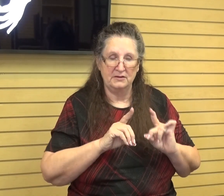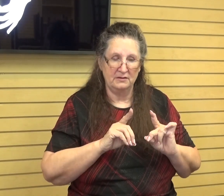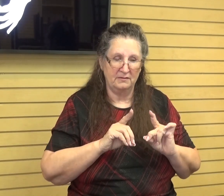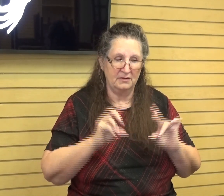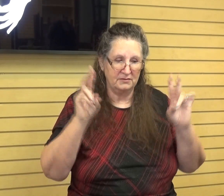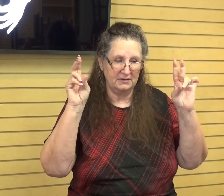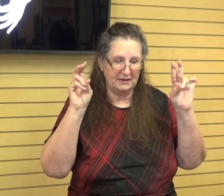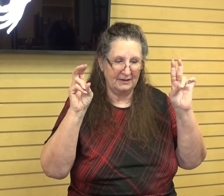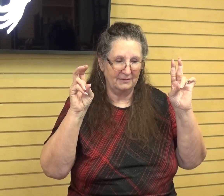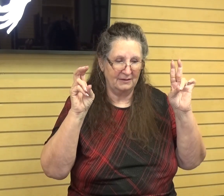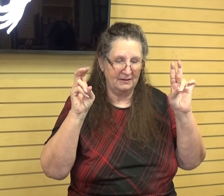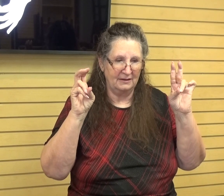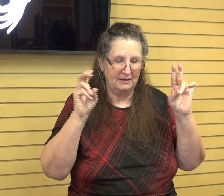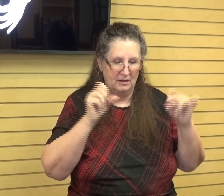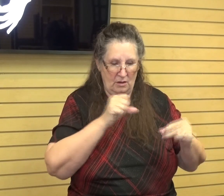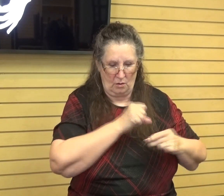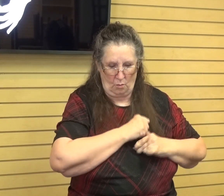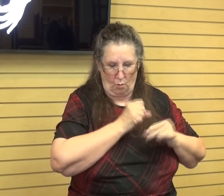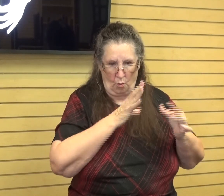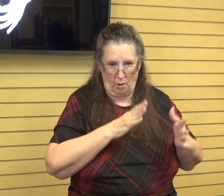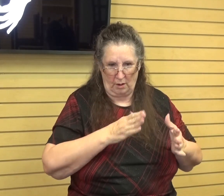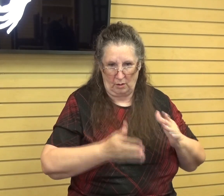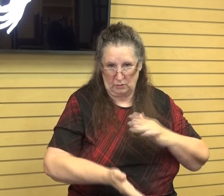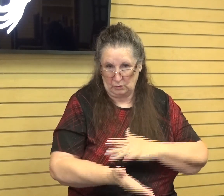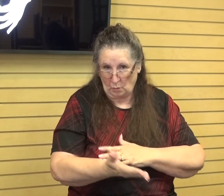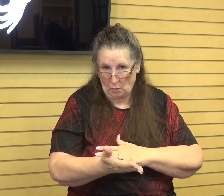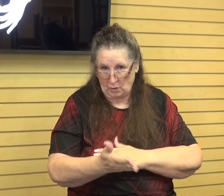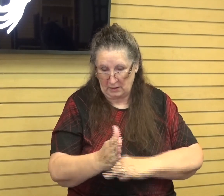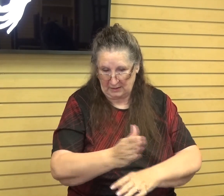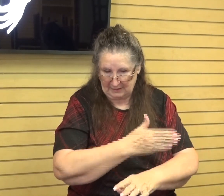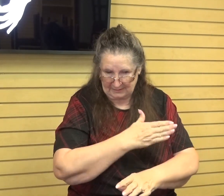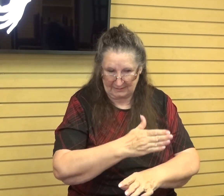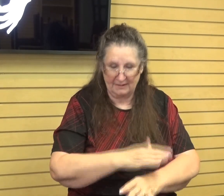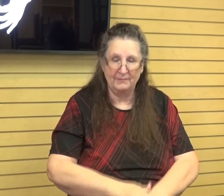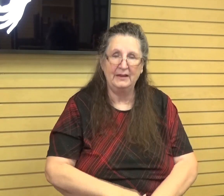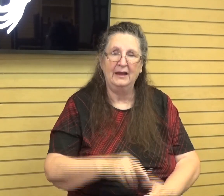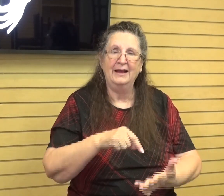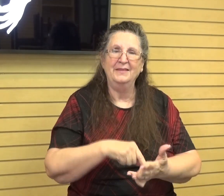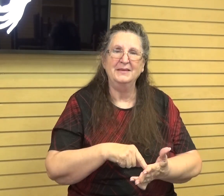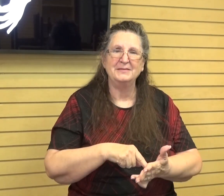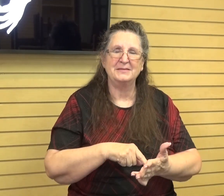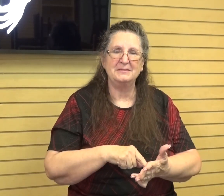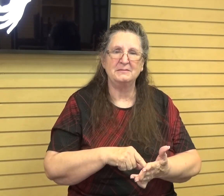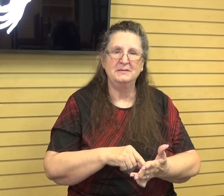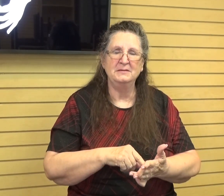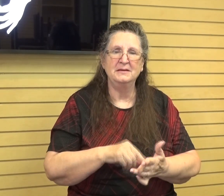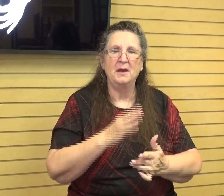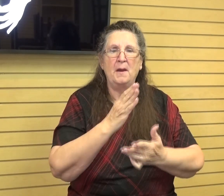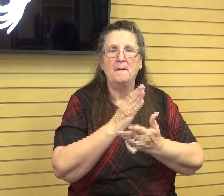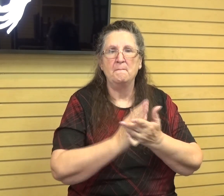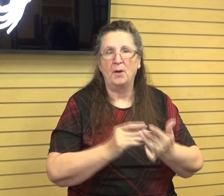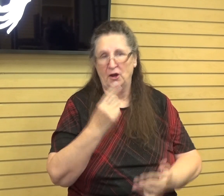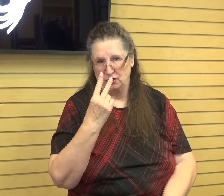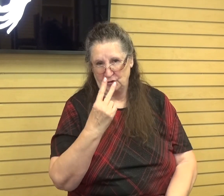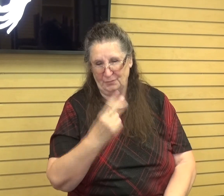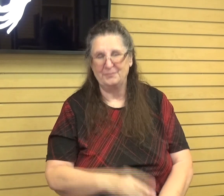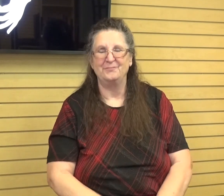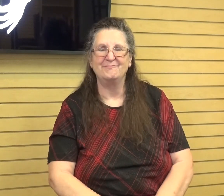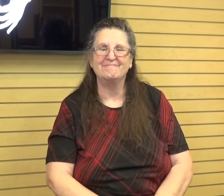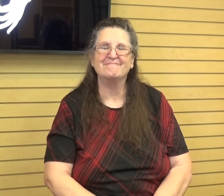was The Warrior's Morning Song. This one is going to be the same title, but it's going to be part two. And